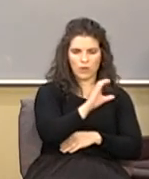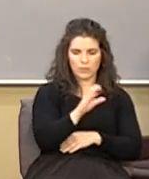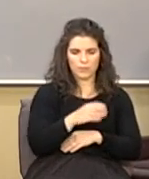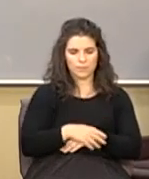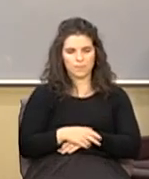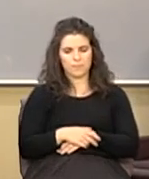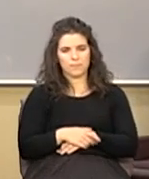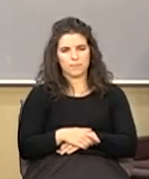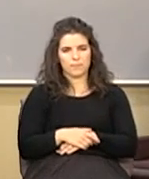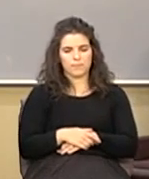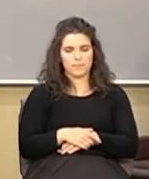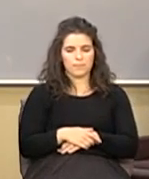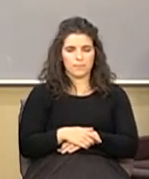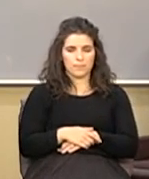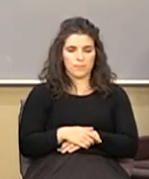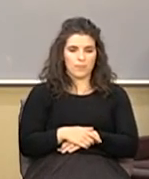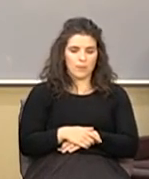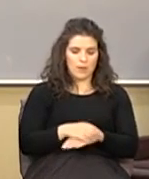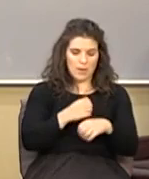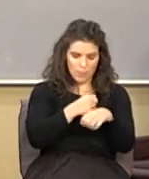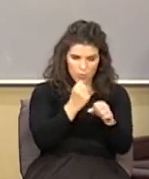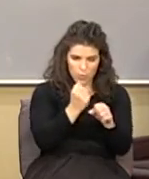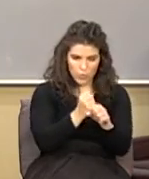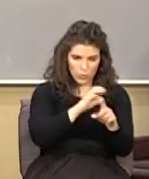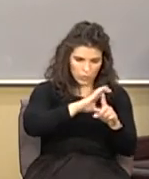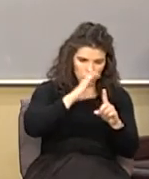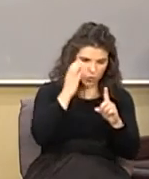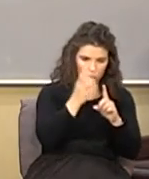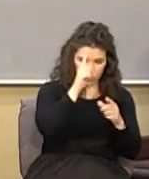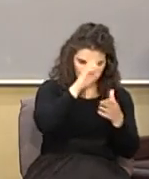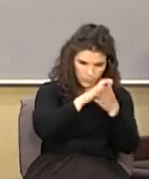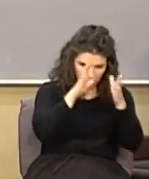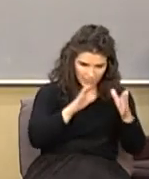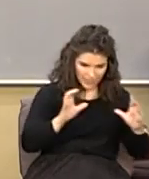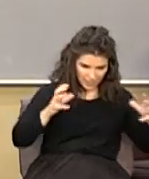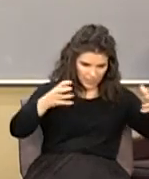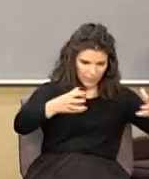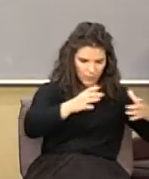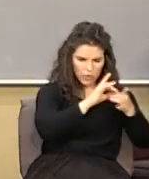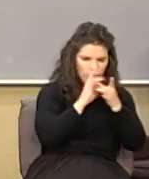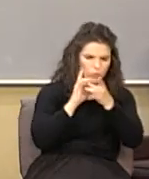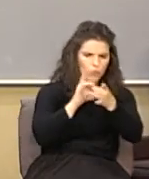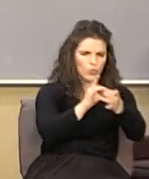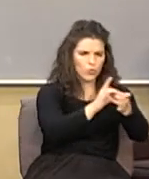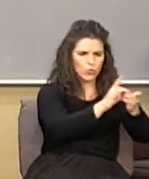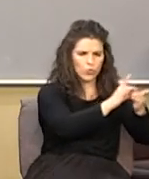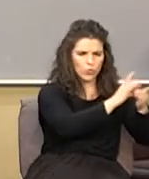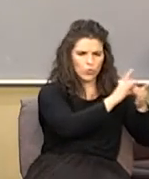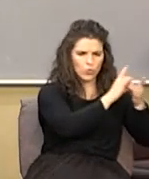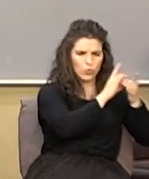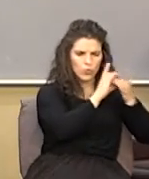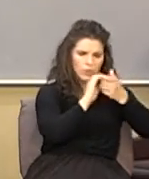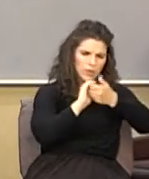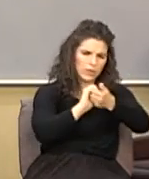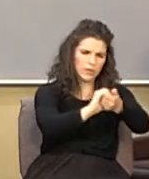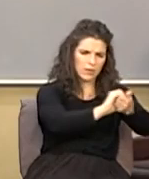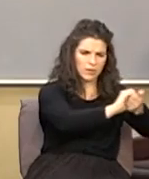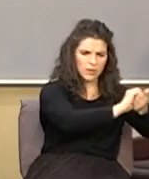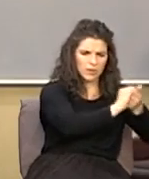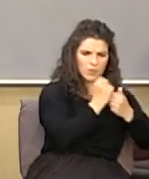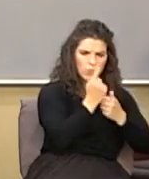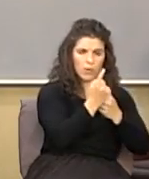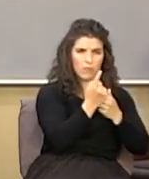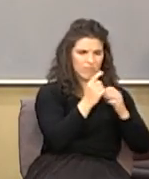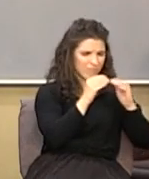they produced a culture among the believers of unity and oneness that did away with all of the class